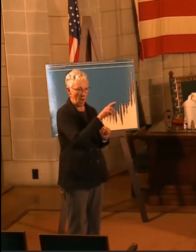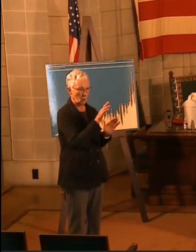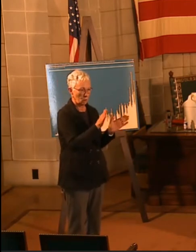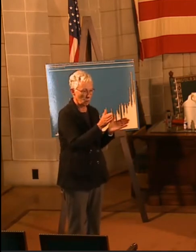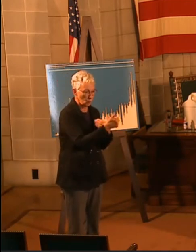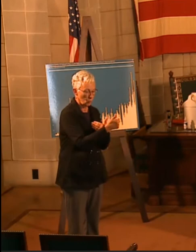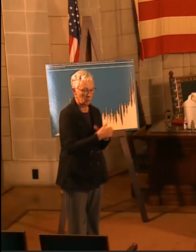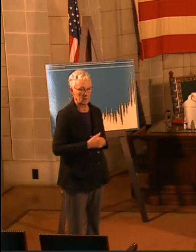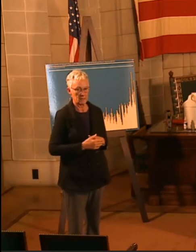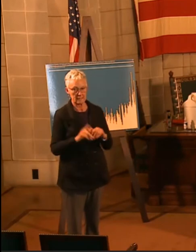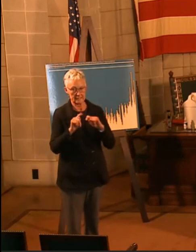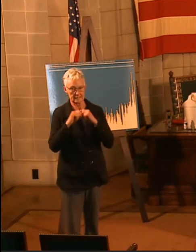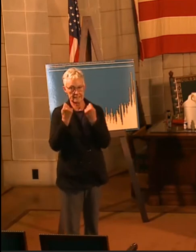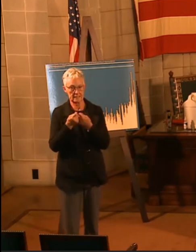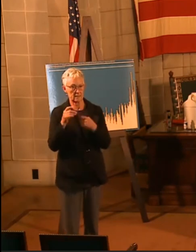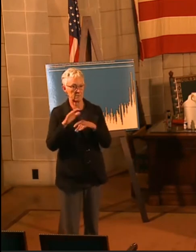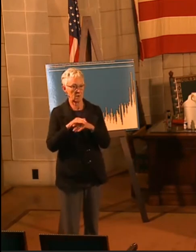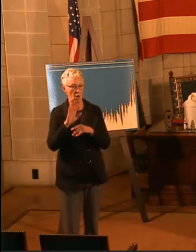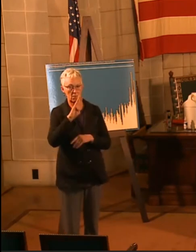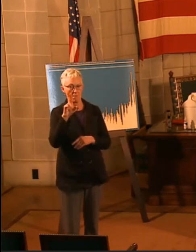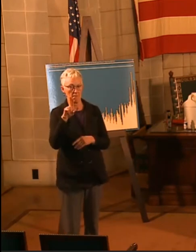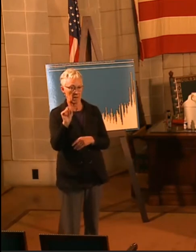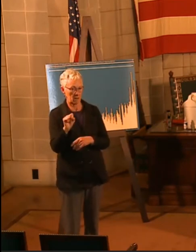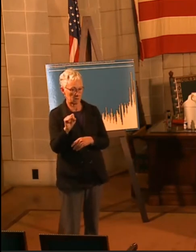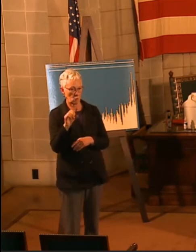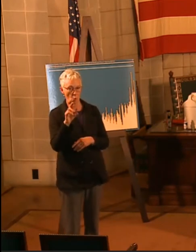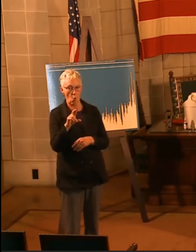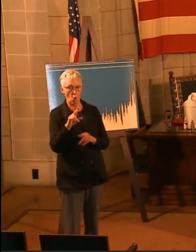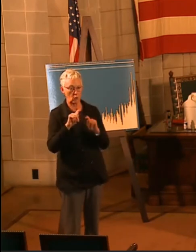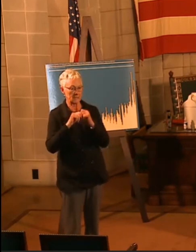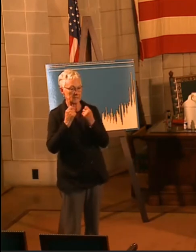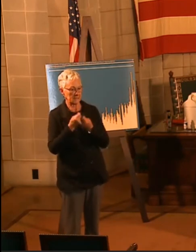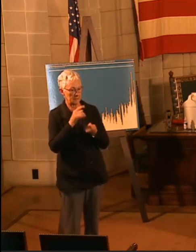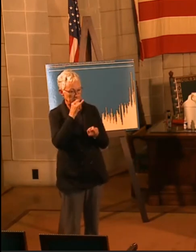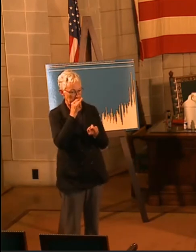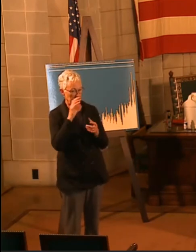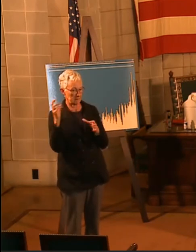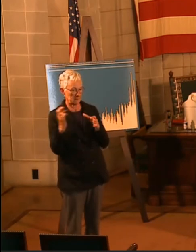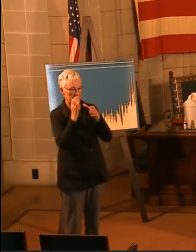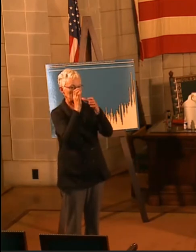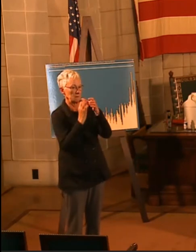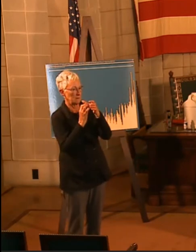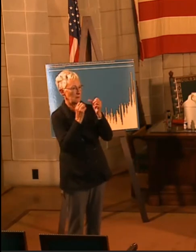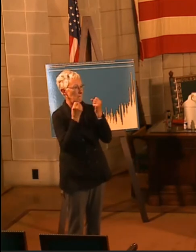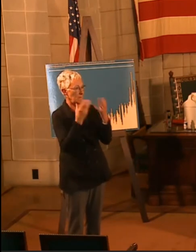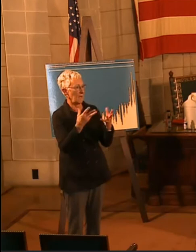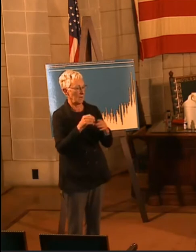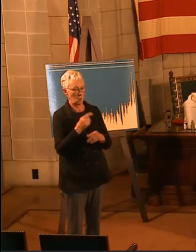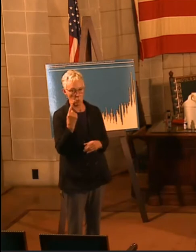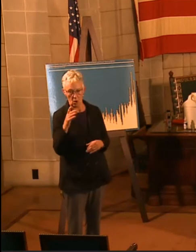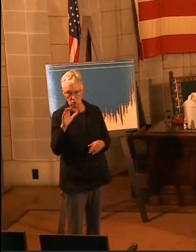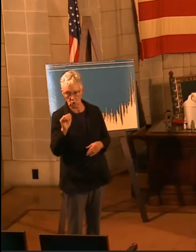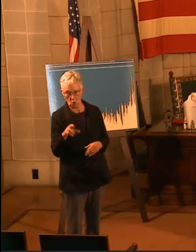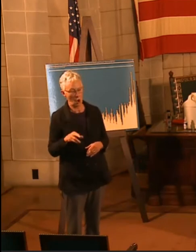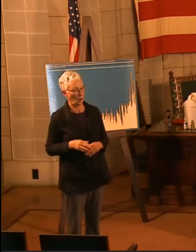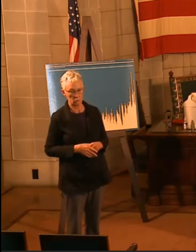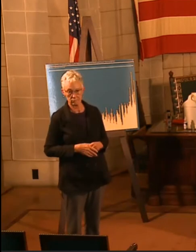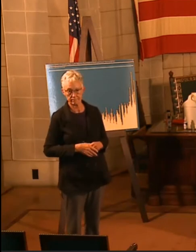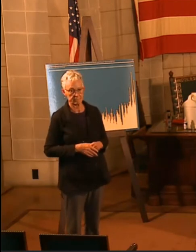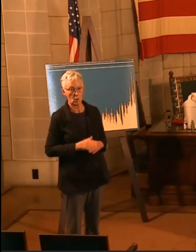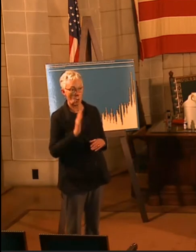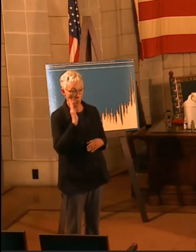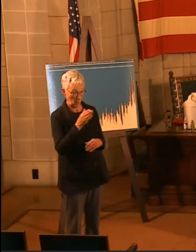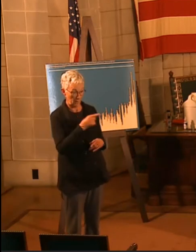buses, and teams piled in cars together. Will these exposed people recover if they become ill? The vast